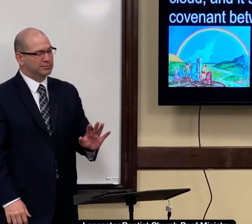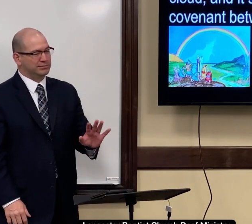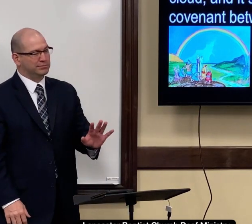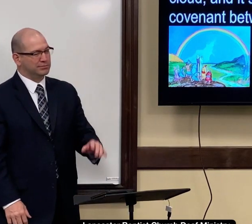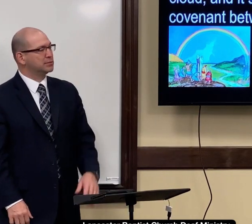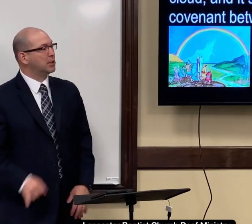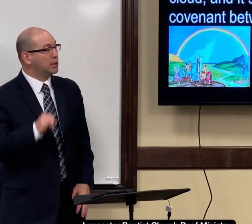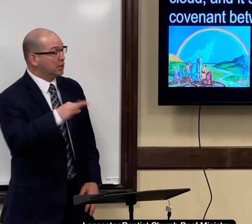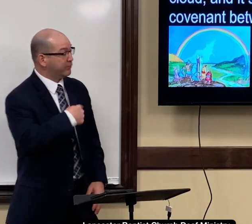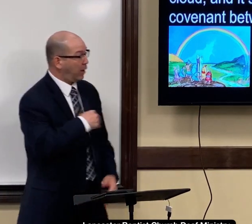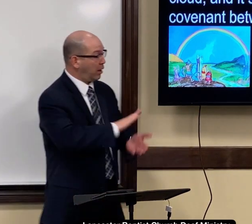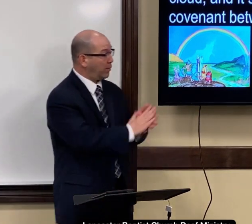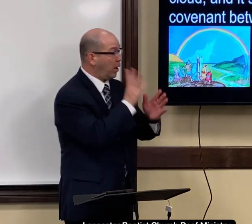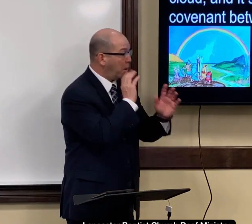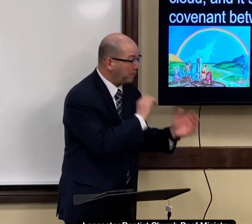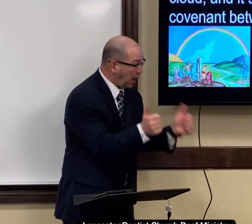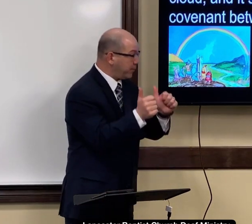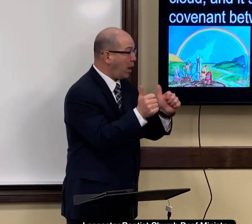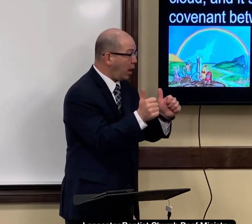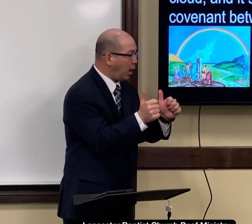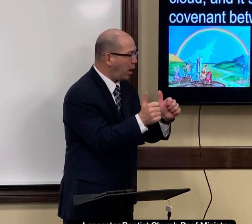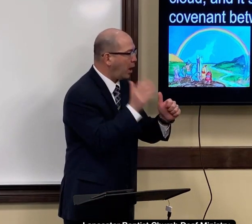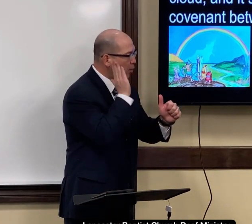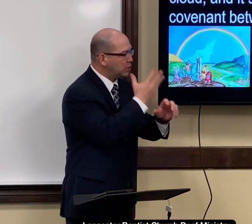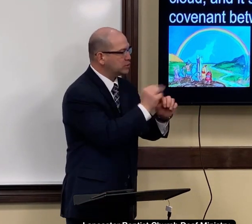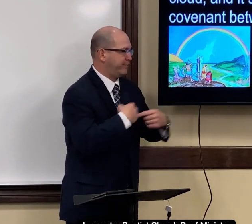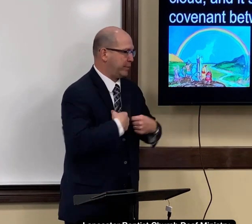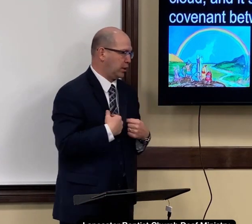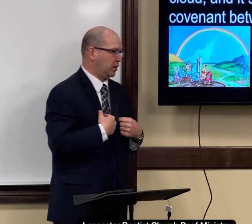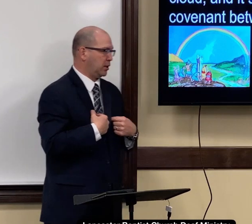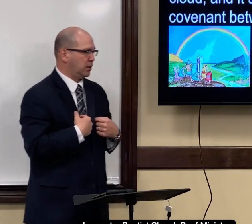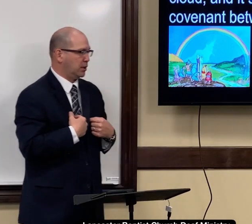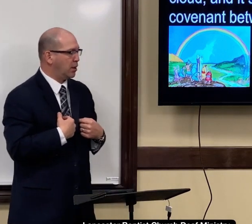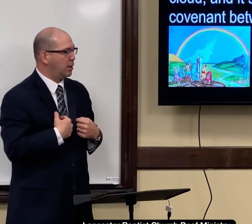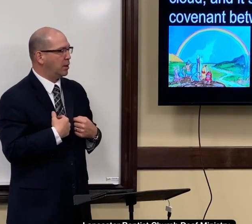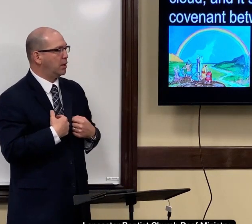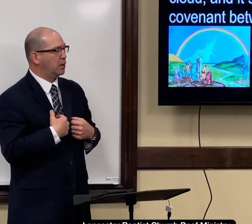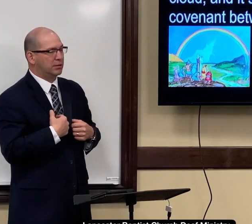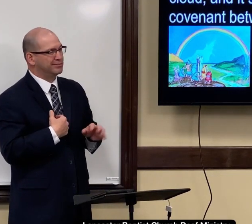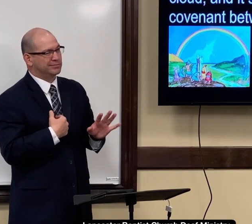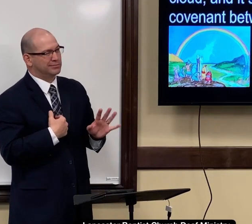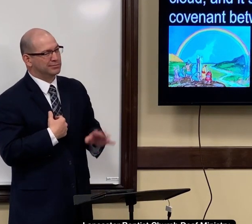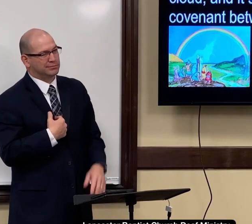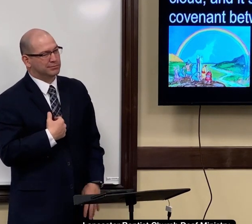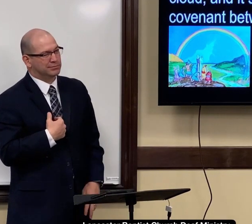saved if i become baptized that will save me